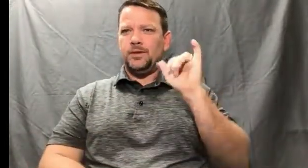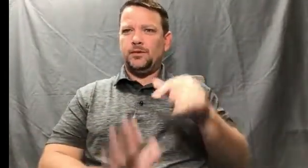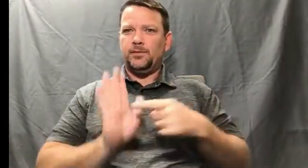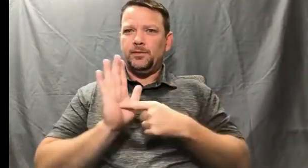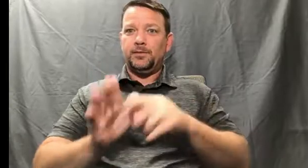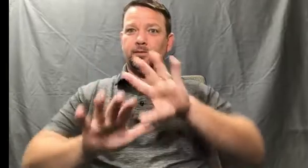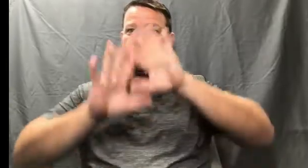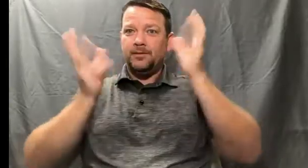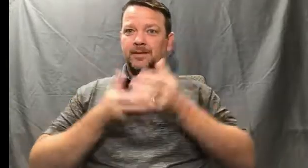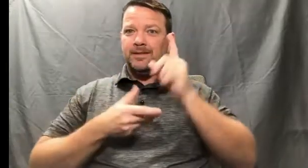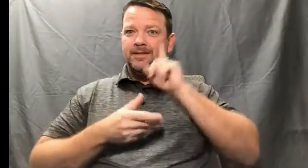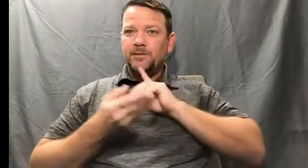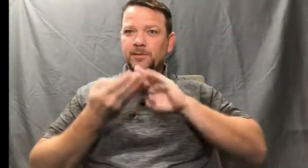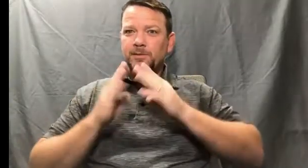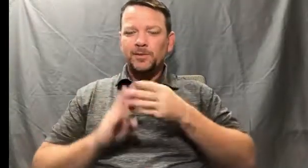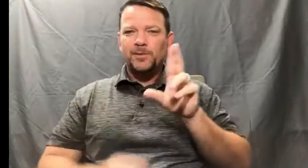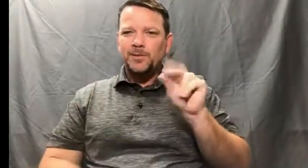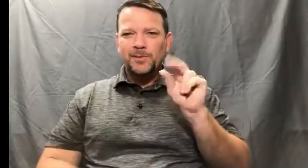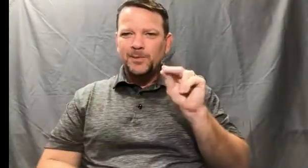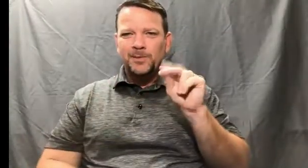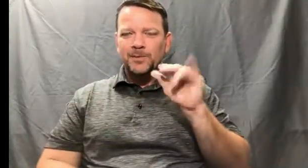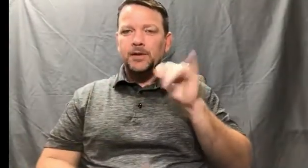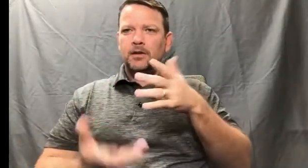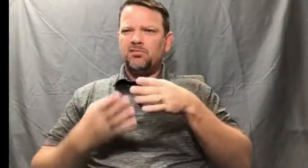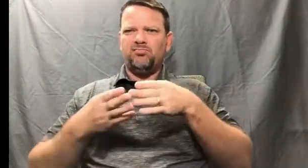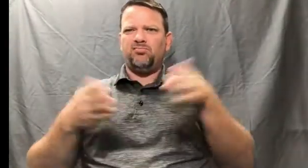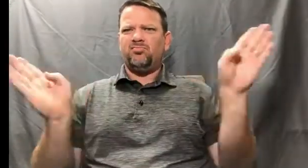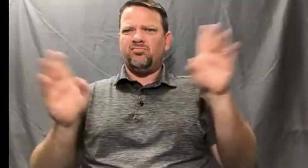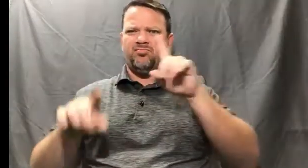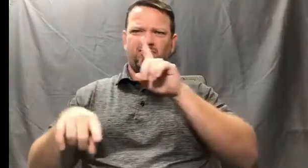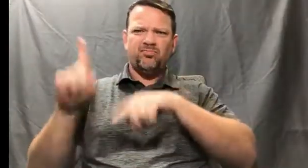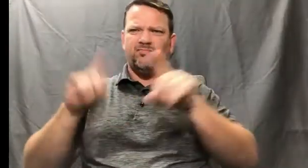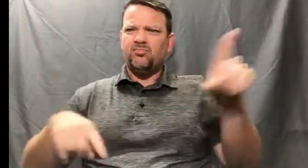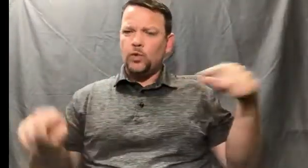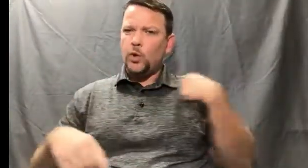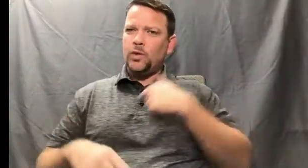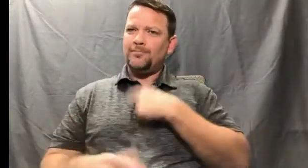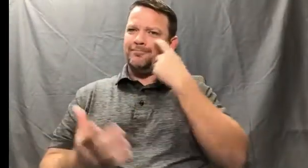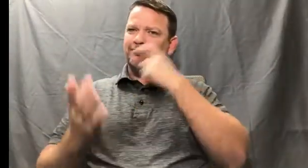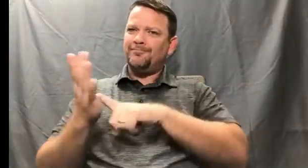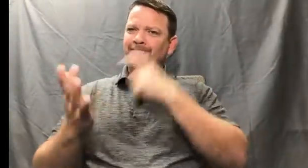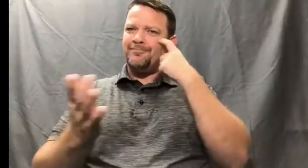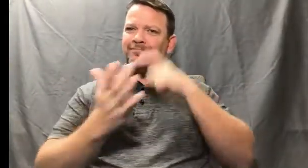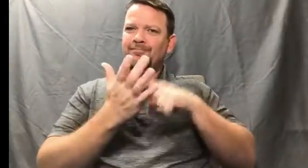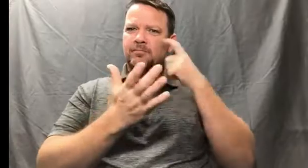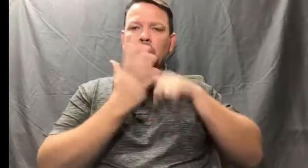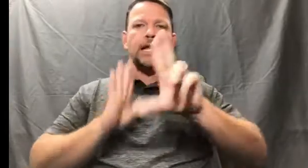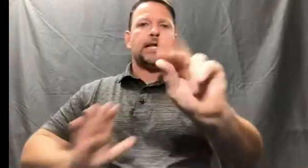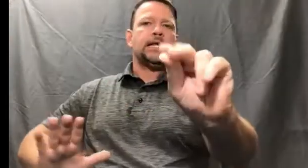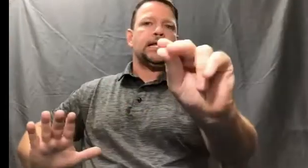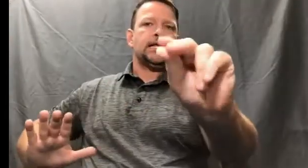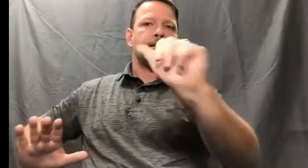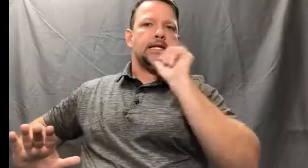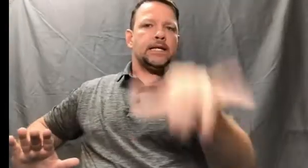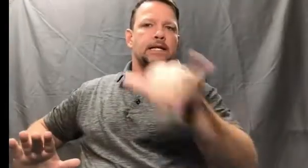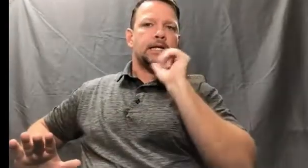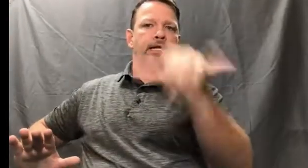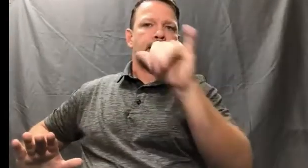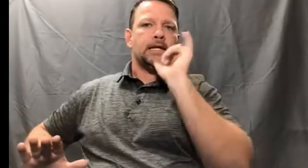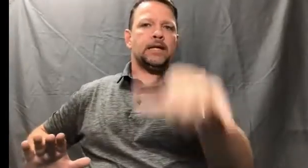not just one Deaf person. You mean one Deaf person and you know all the Deaf